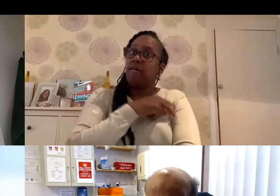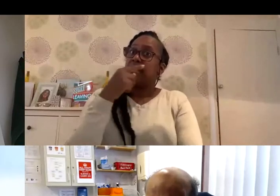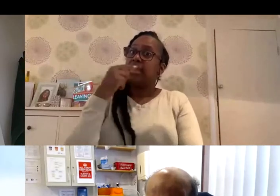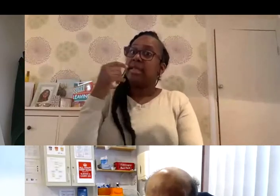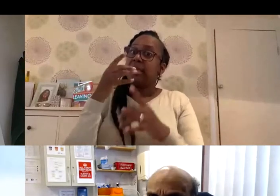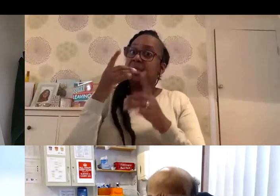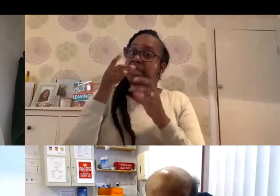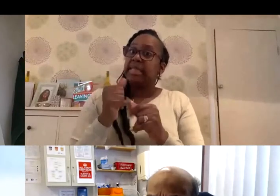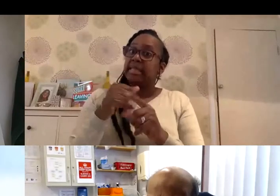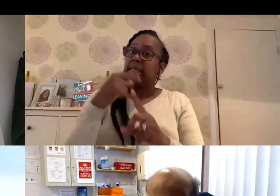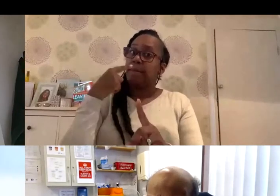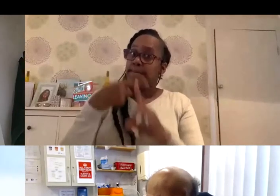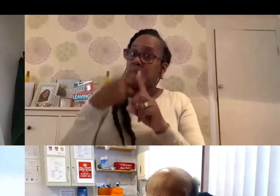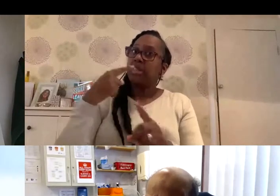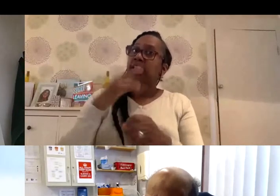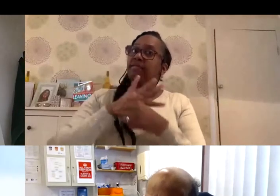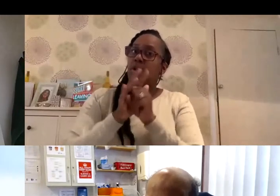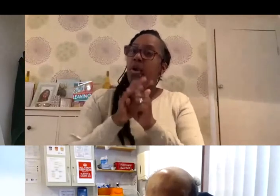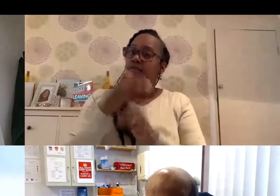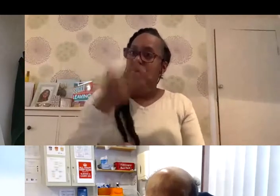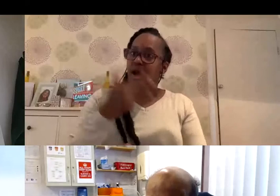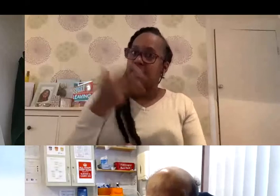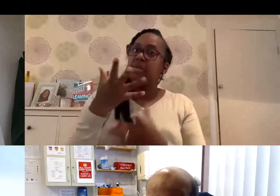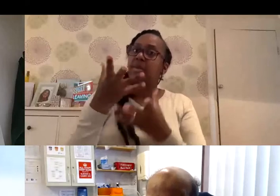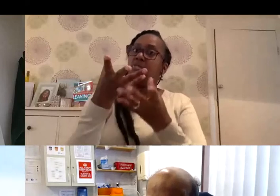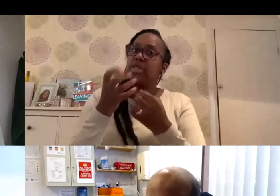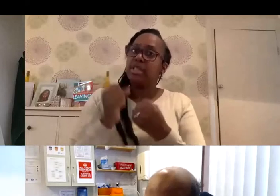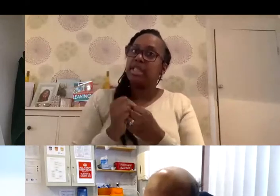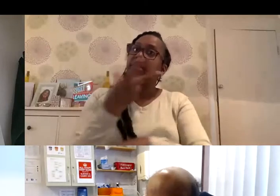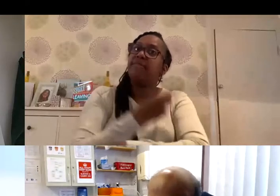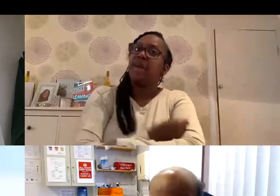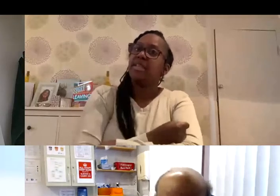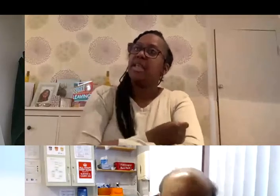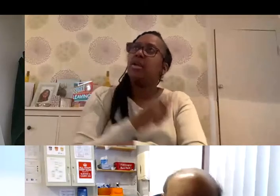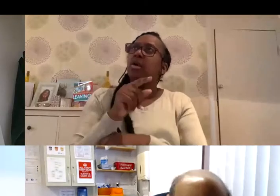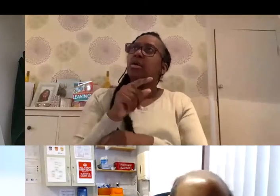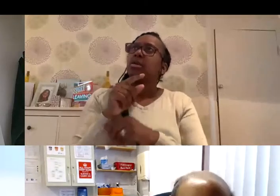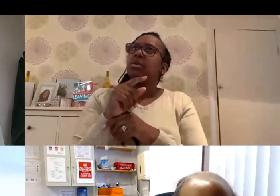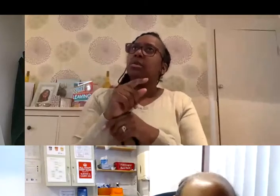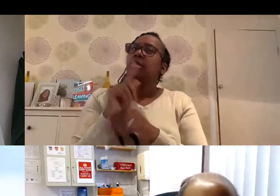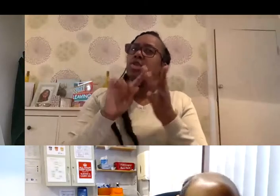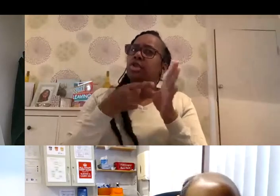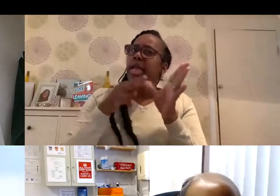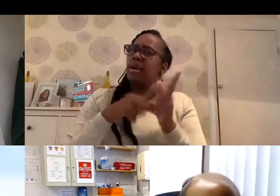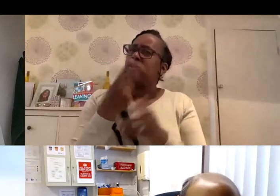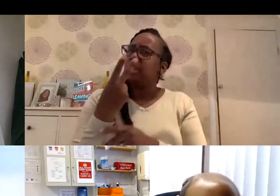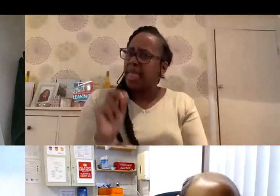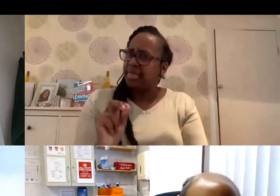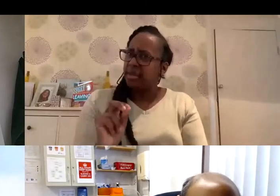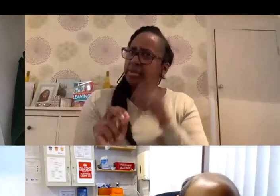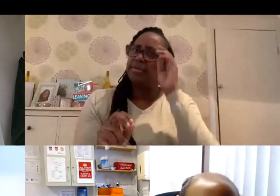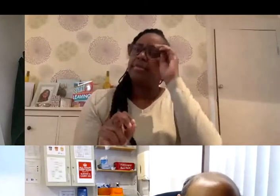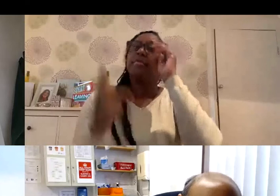any symptoms, but he had received the vaccine on the 20th of January. And he had done the